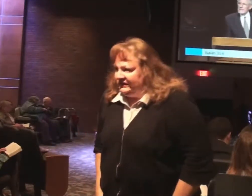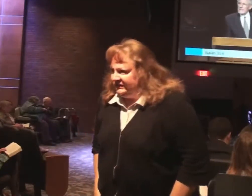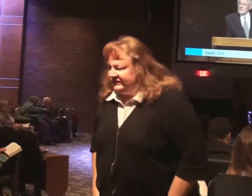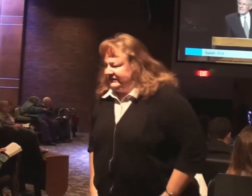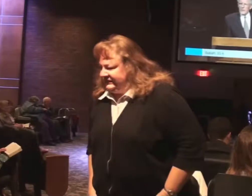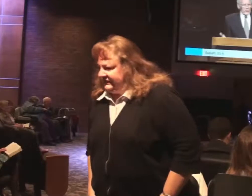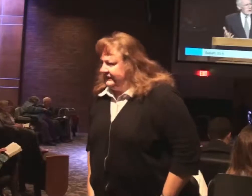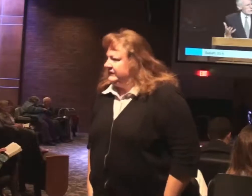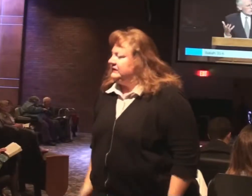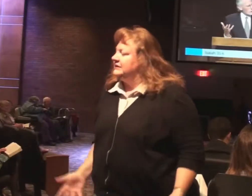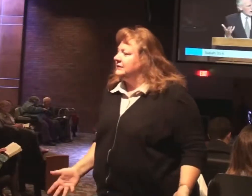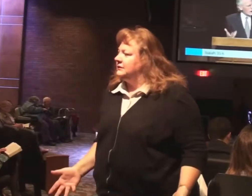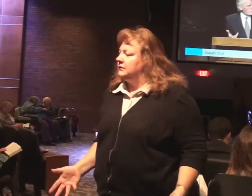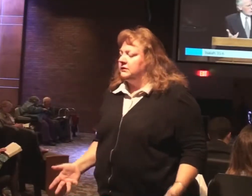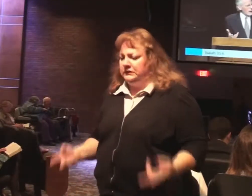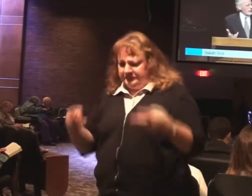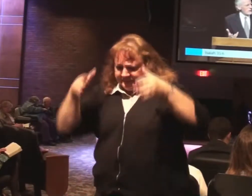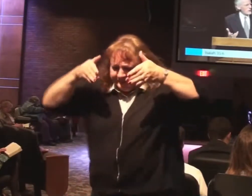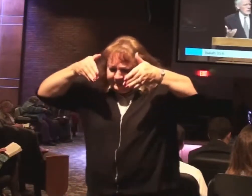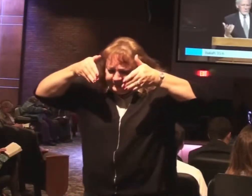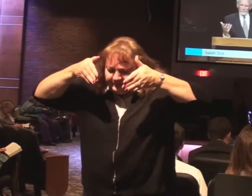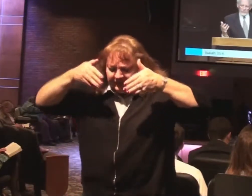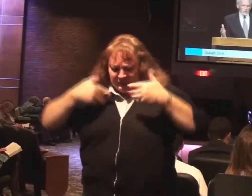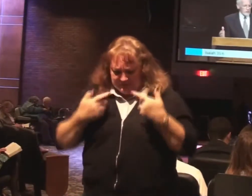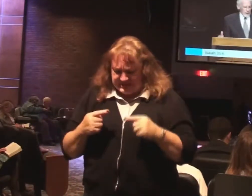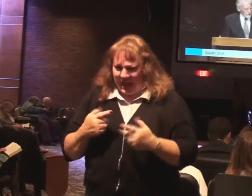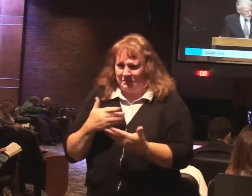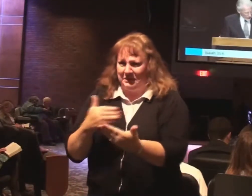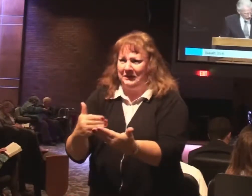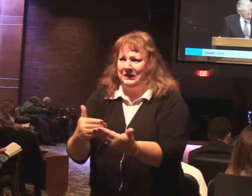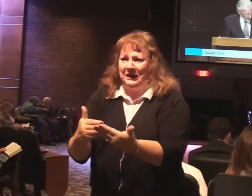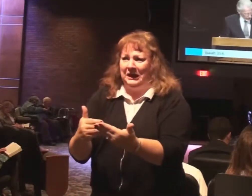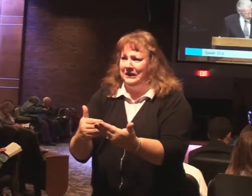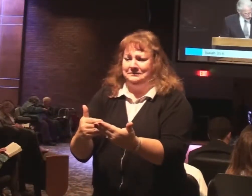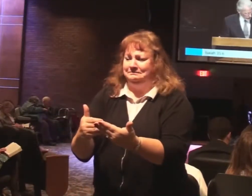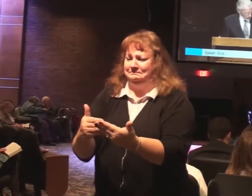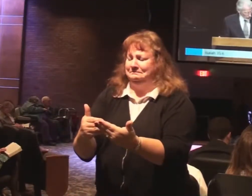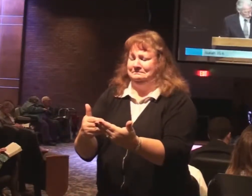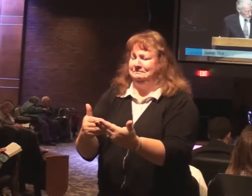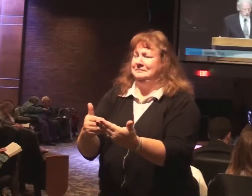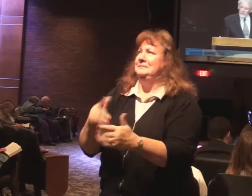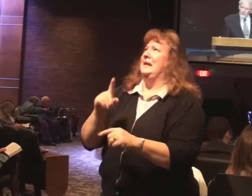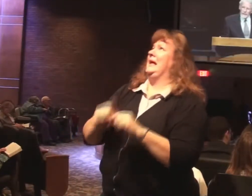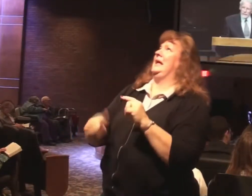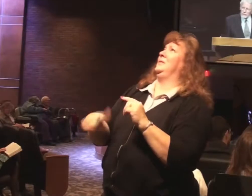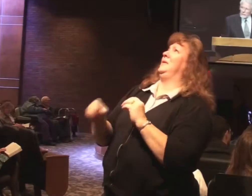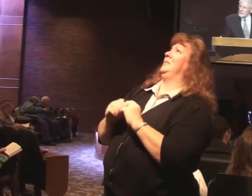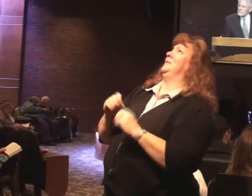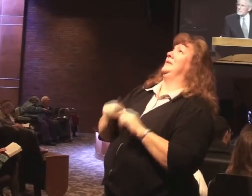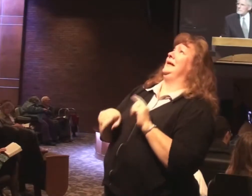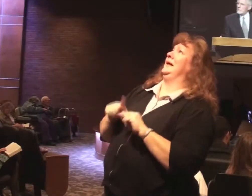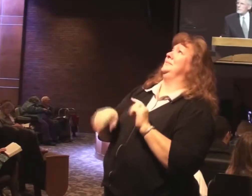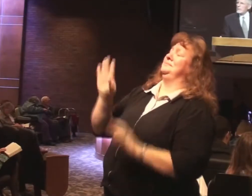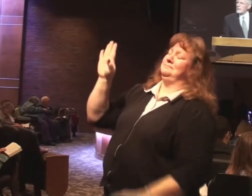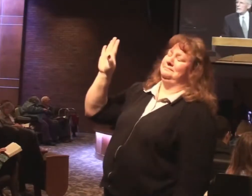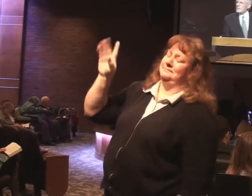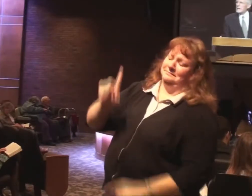We look at what's taking place and what's before us. I don't think I can face anymore. I just don't think I can do it. Wait a minute.